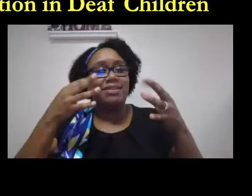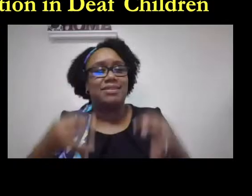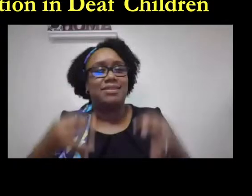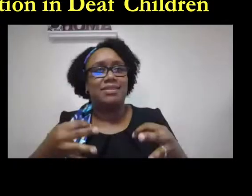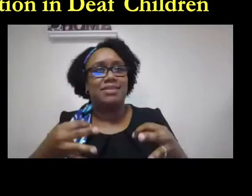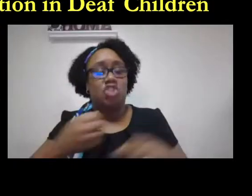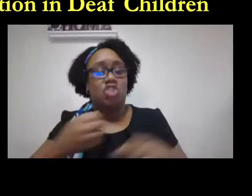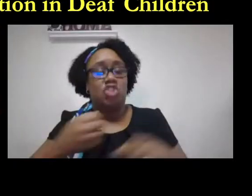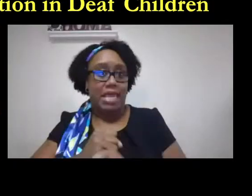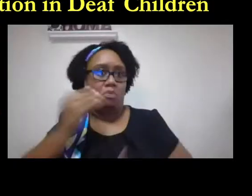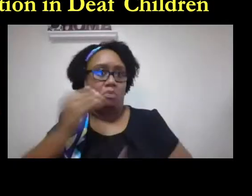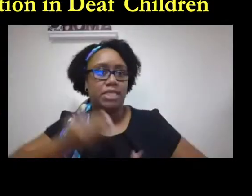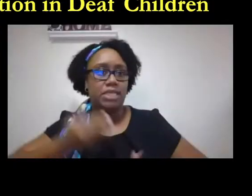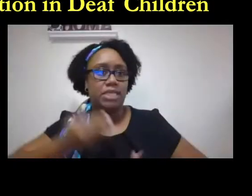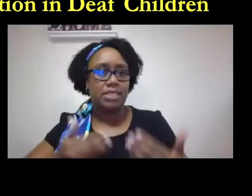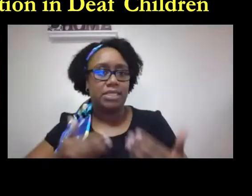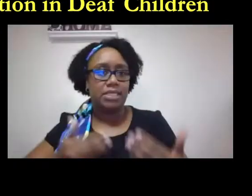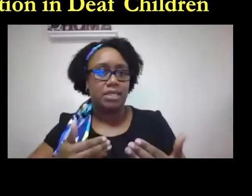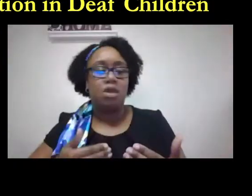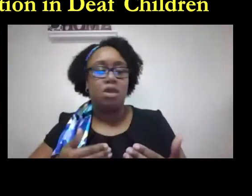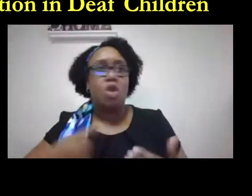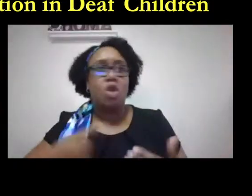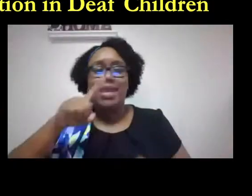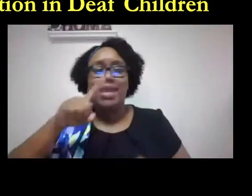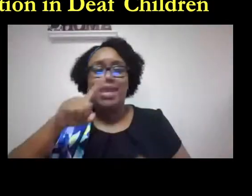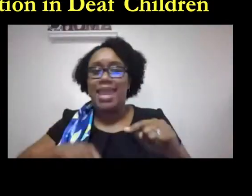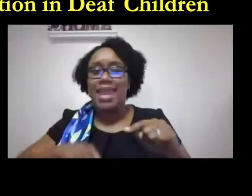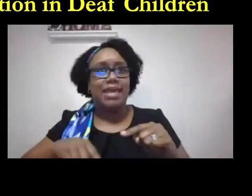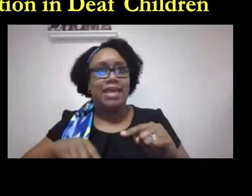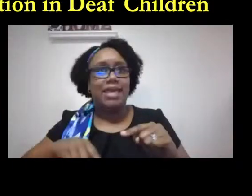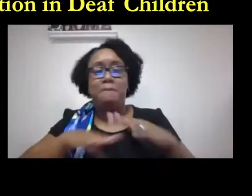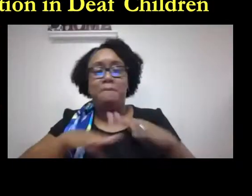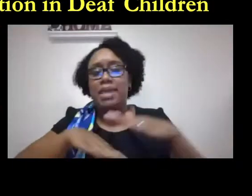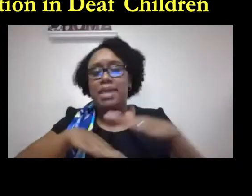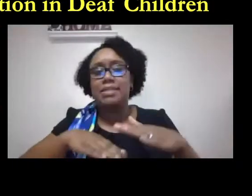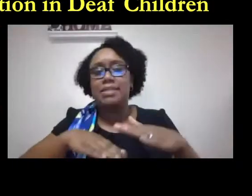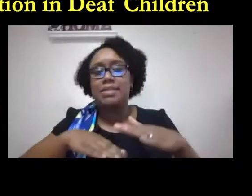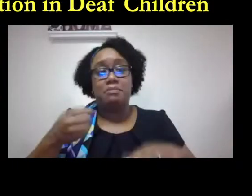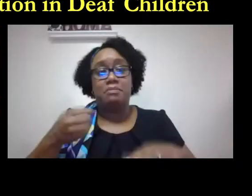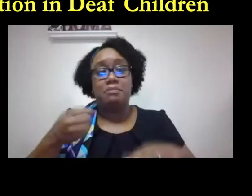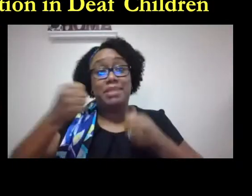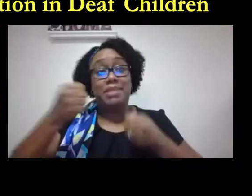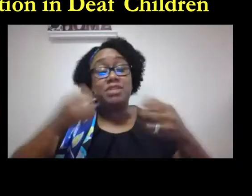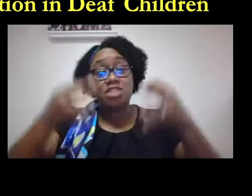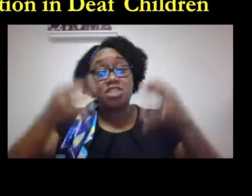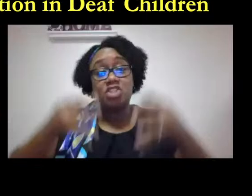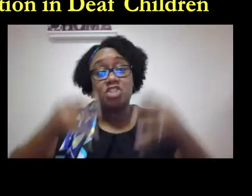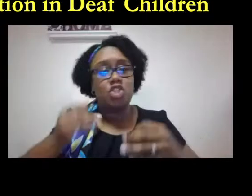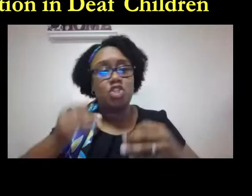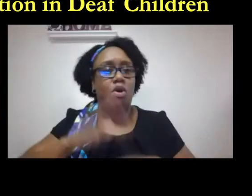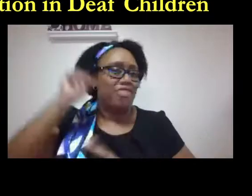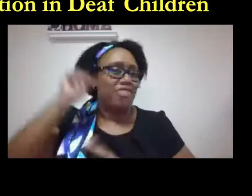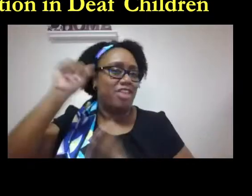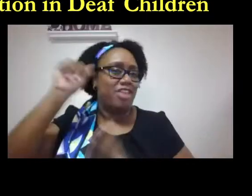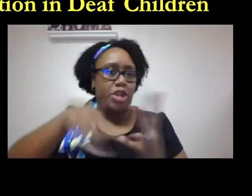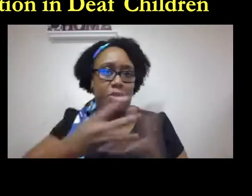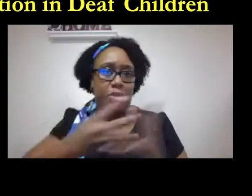so we need to stop those types of decision making processes